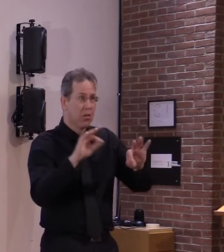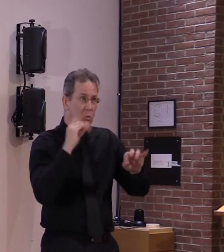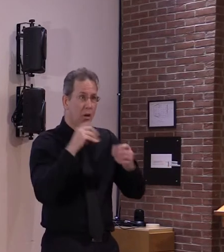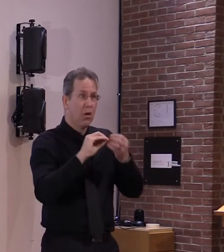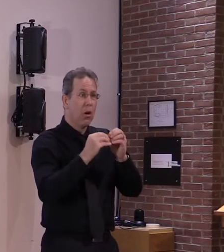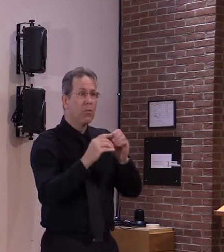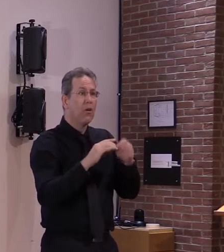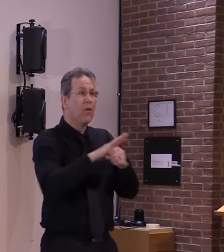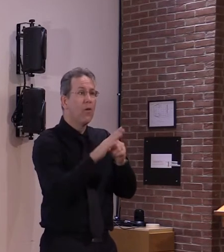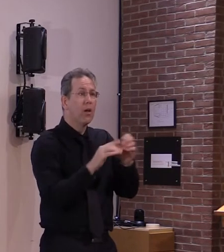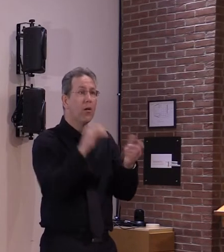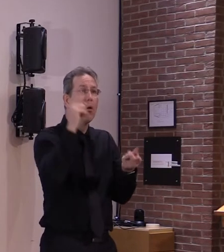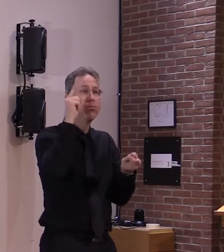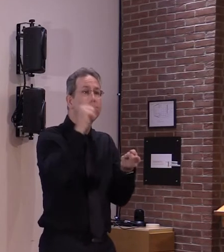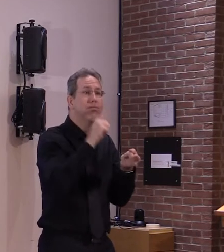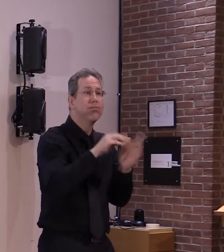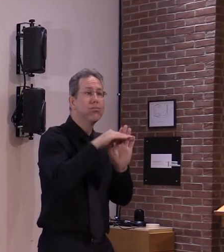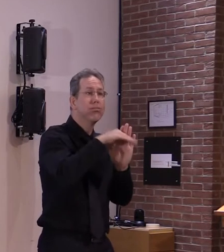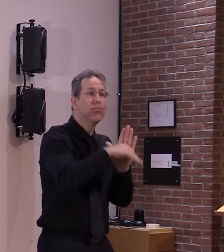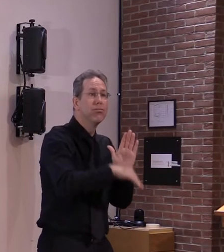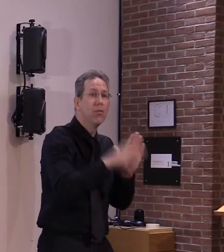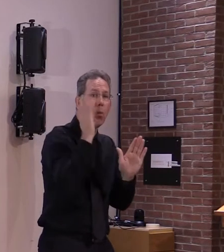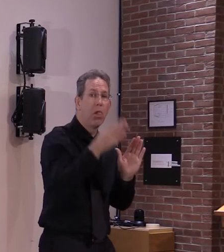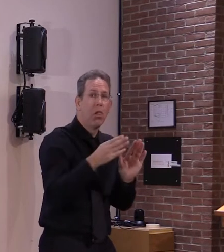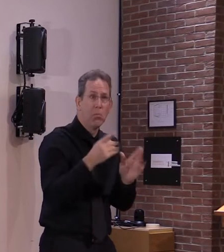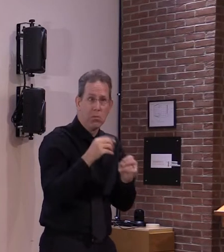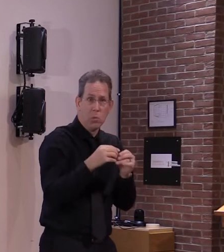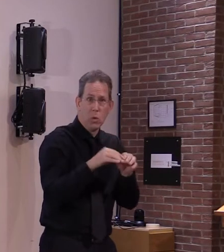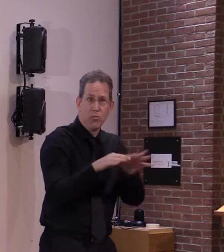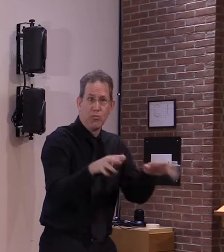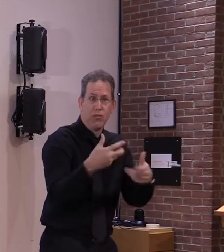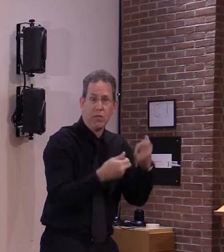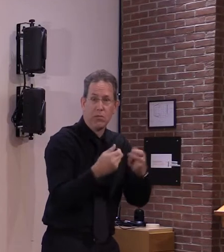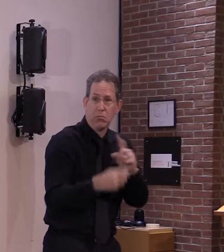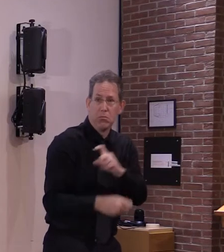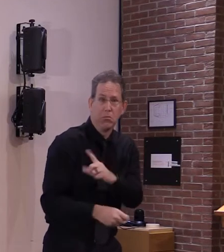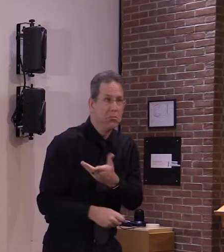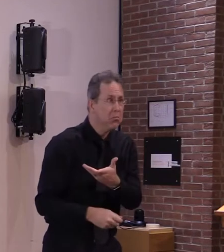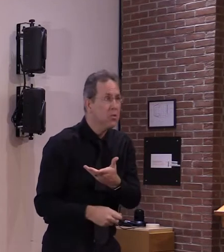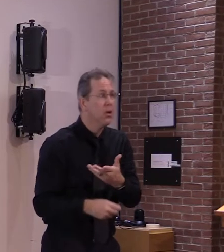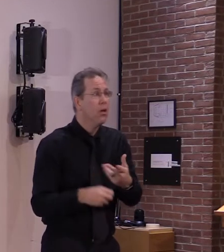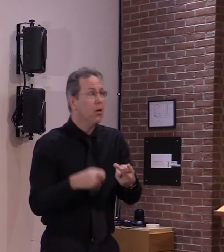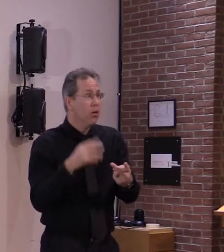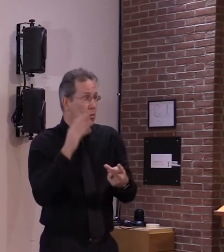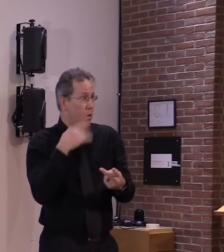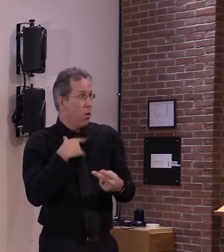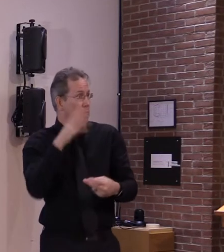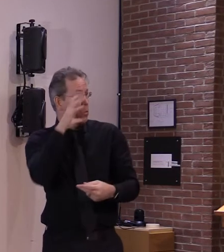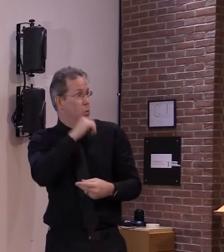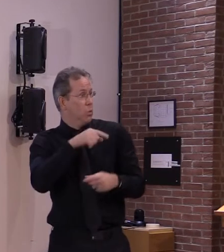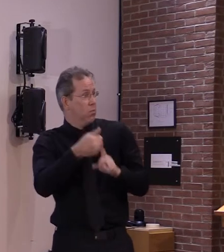how low would it have to get the prevalence before you would consider uh the pandemic in the past